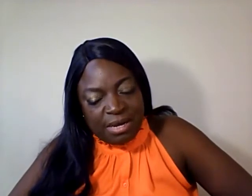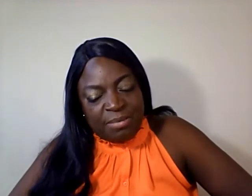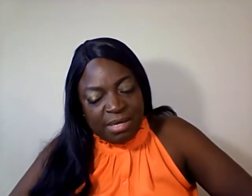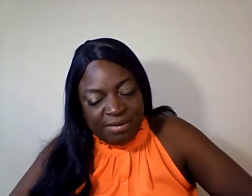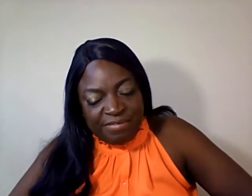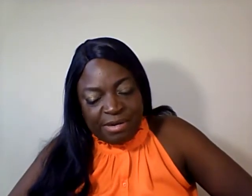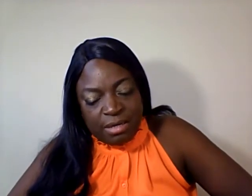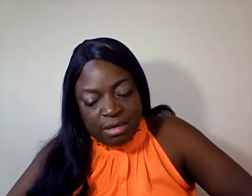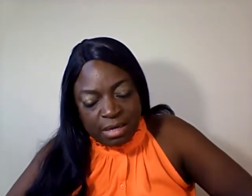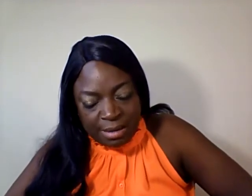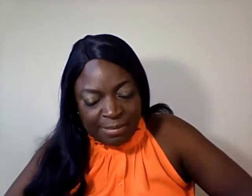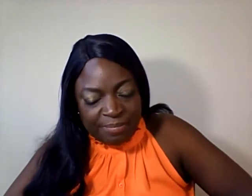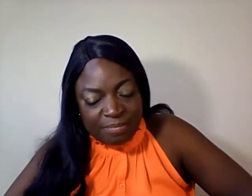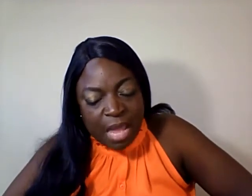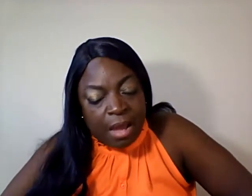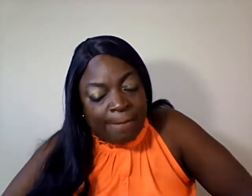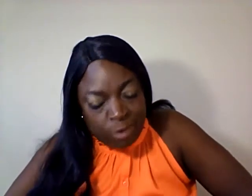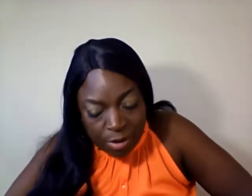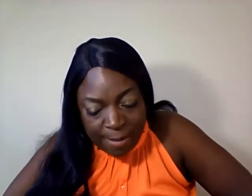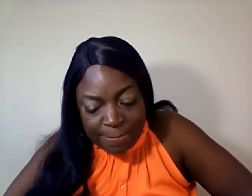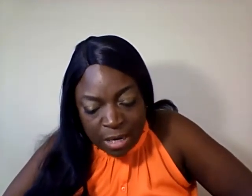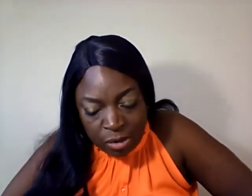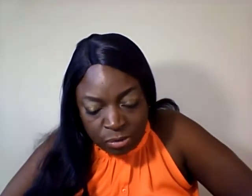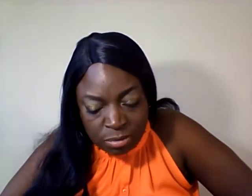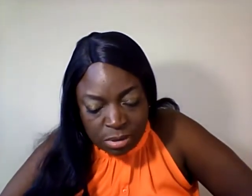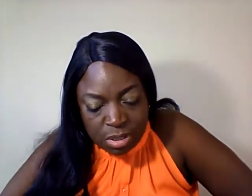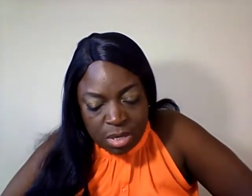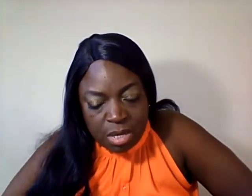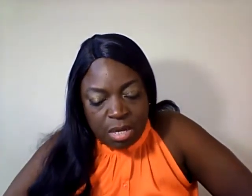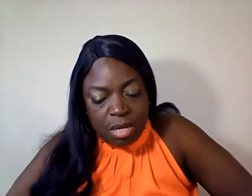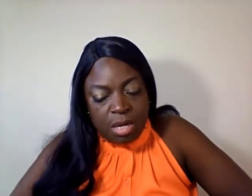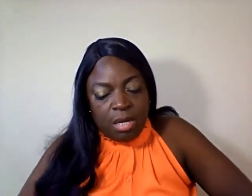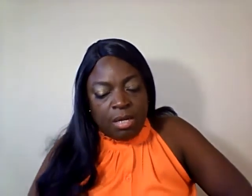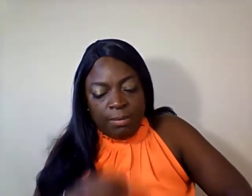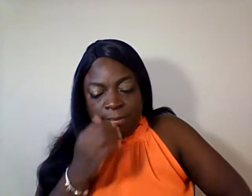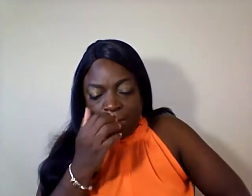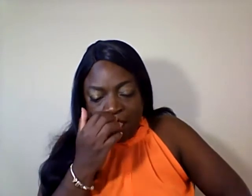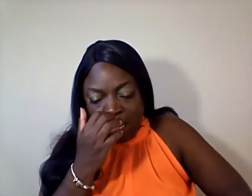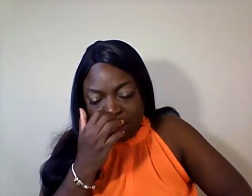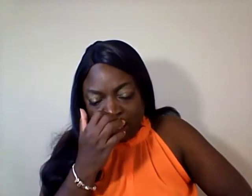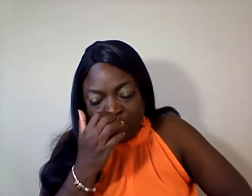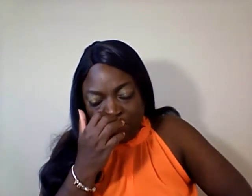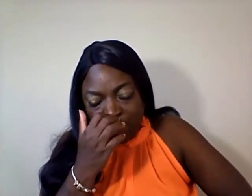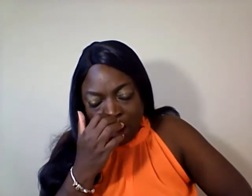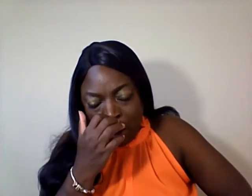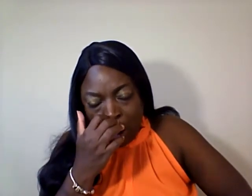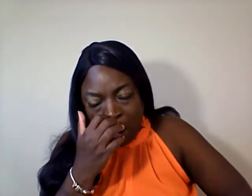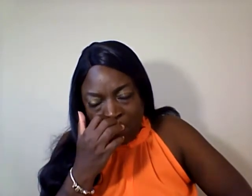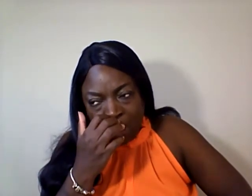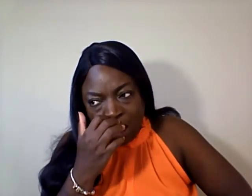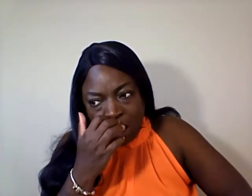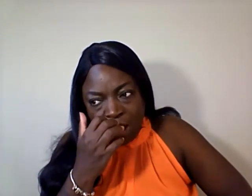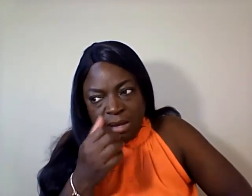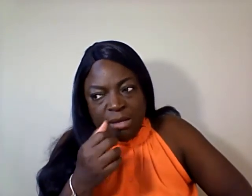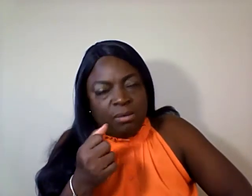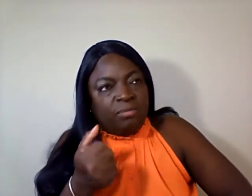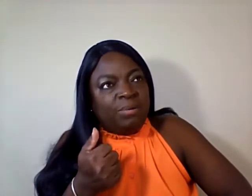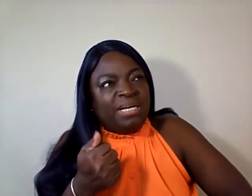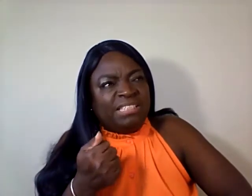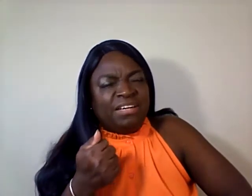I'm a good friend. I'm broken bones. Um, yes. I broke my arm. Why when I turned